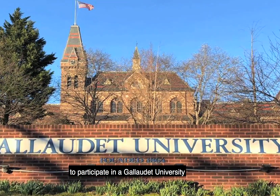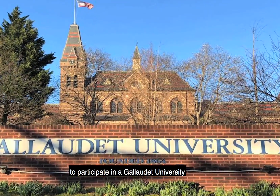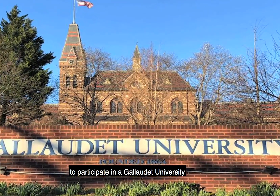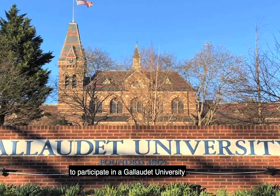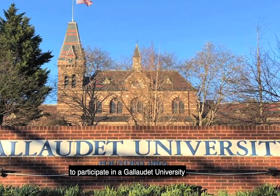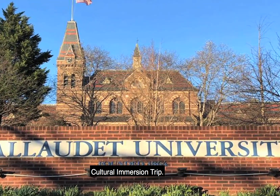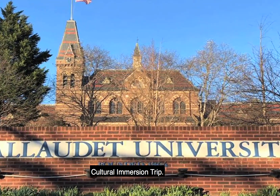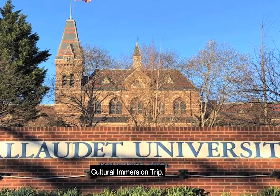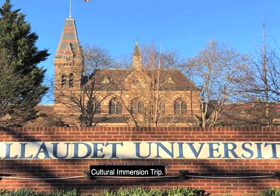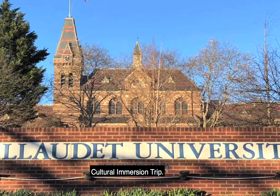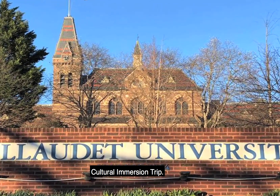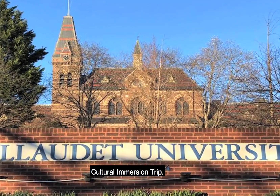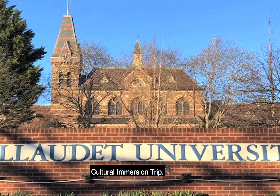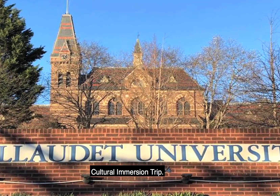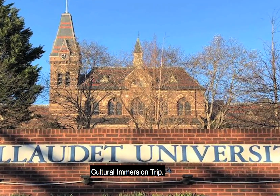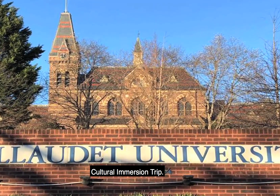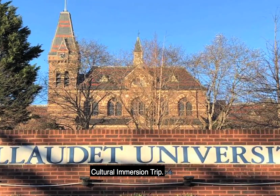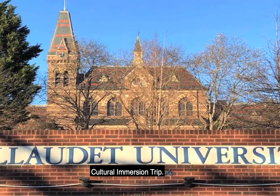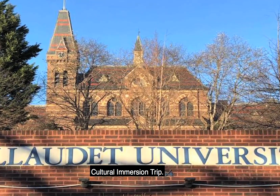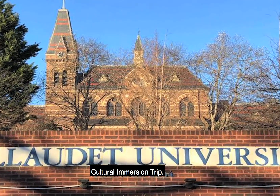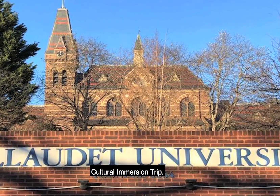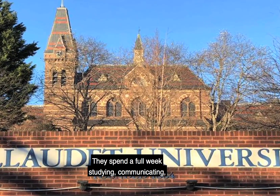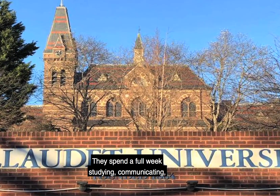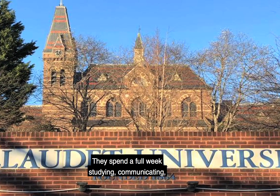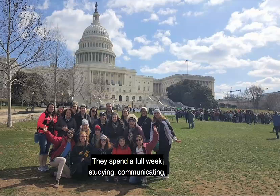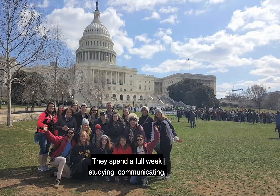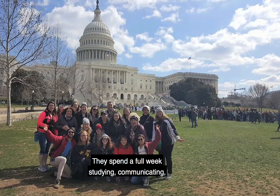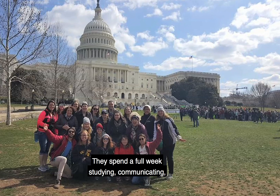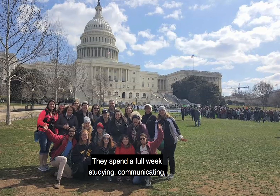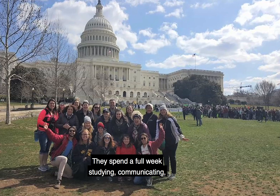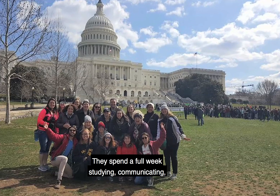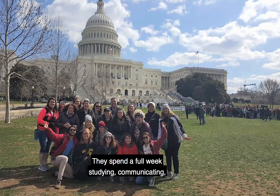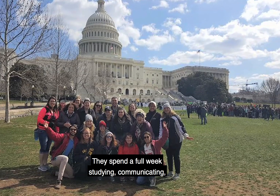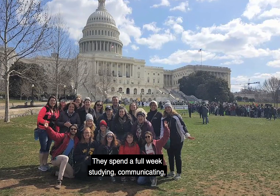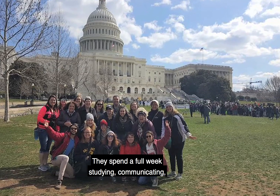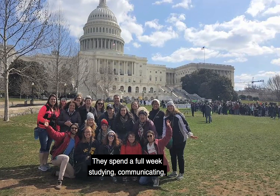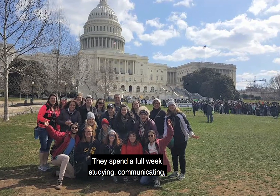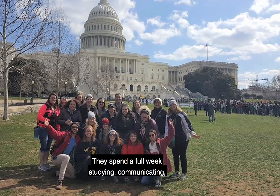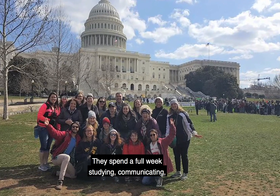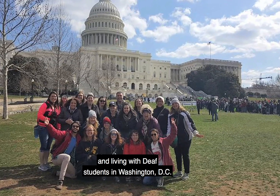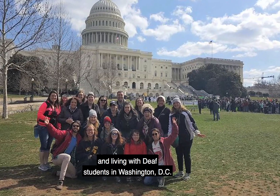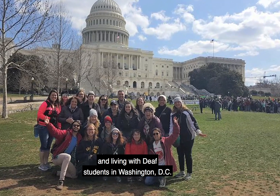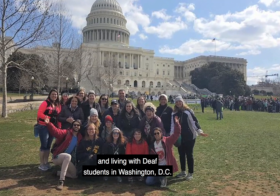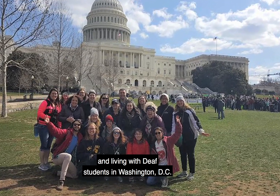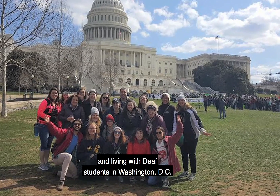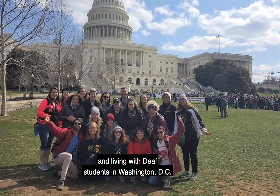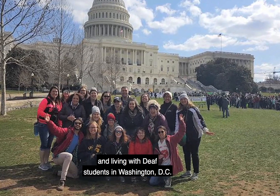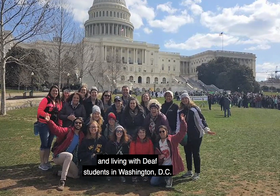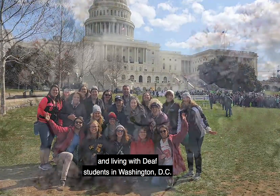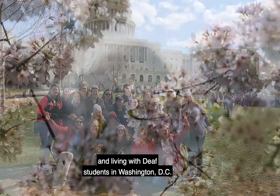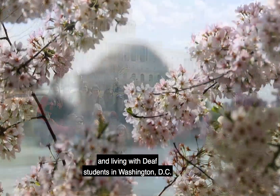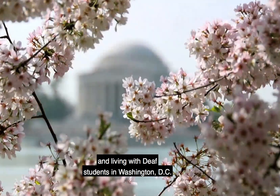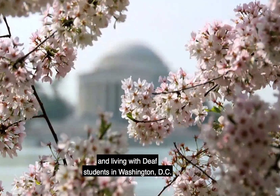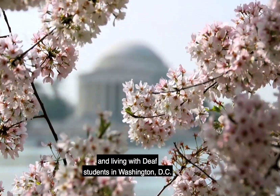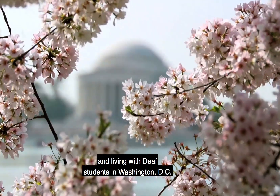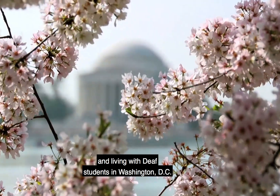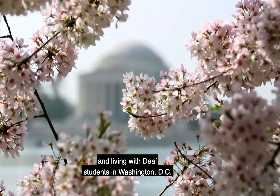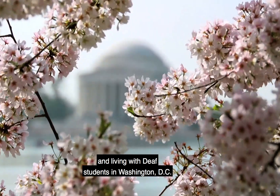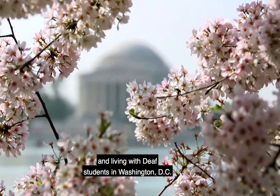a Gallaudet University cultural immersion trip. They spent a full week studying, communicating, and living with deaf students in Washington,